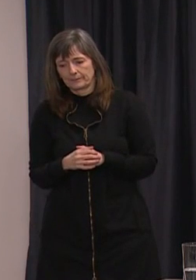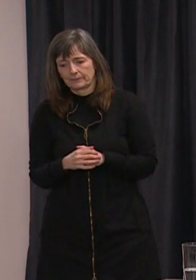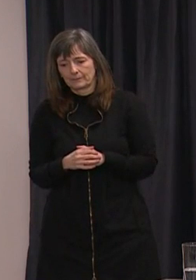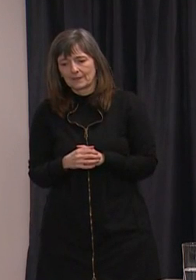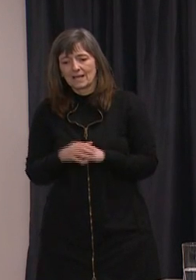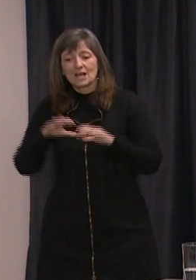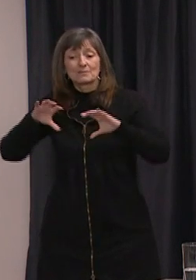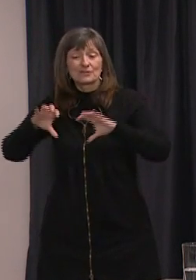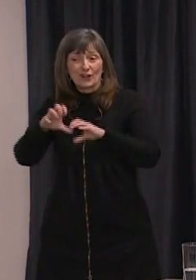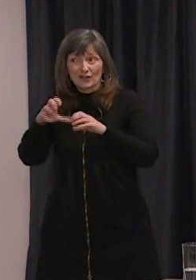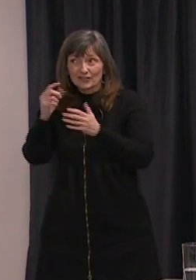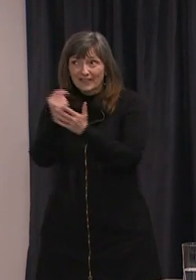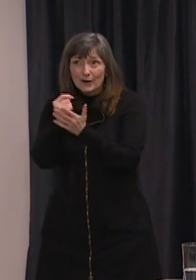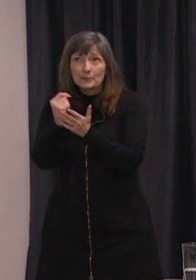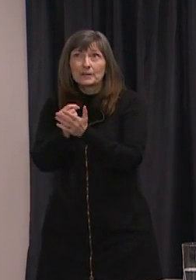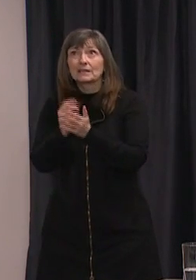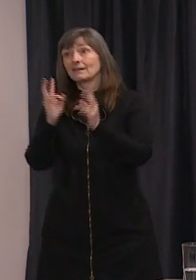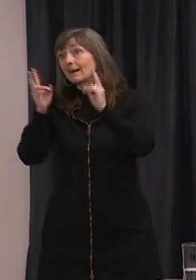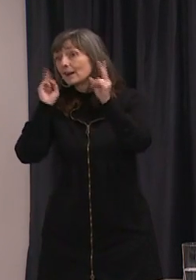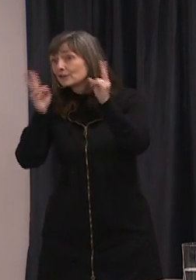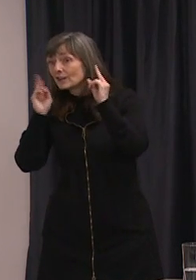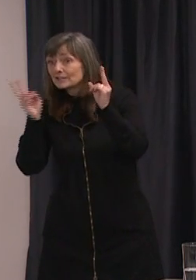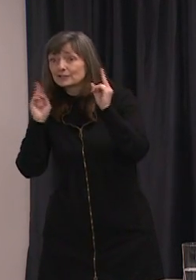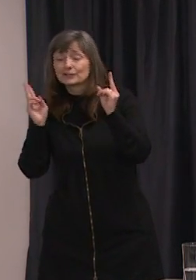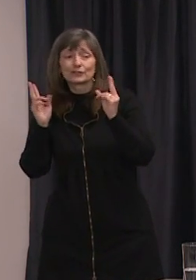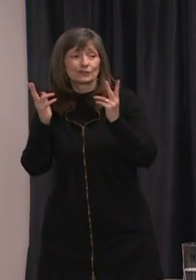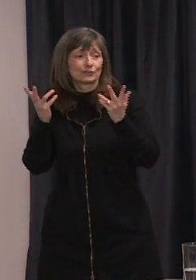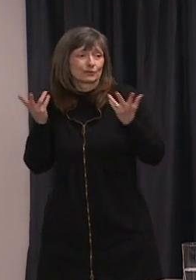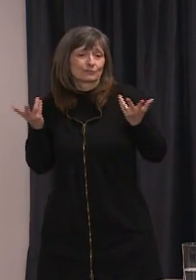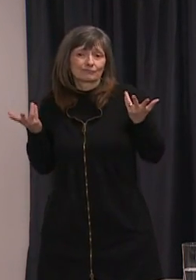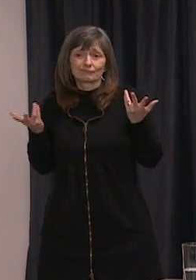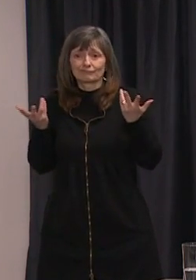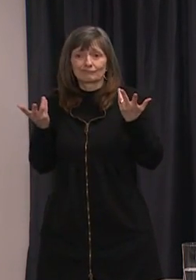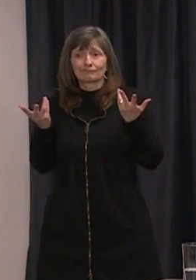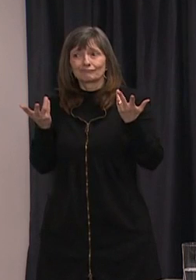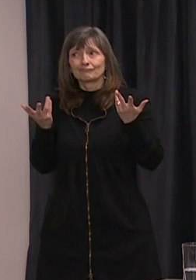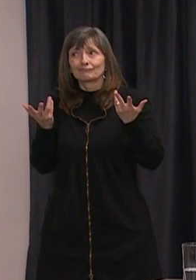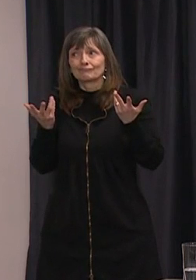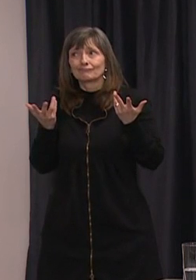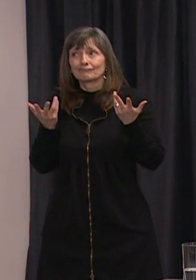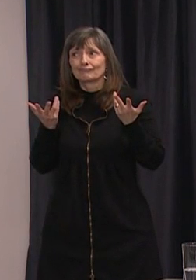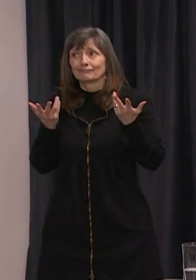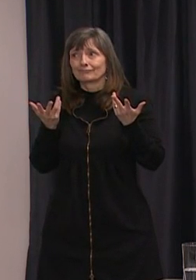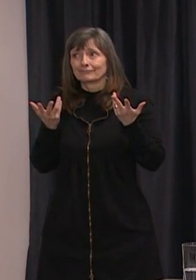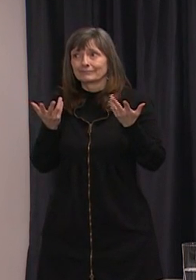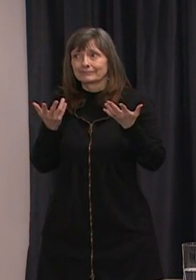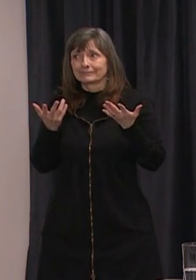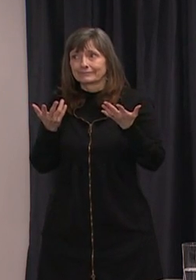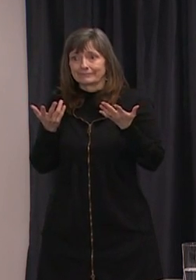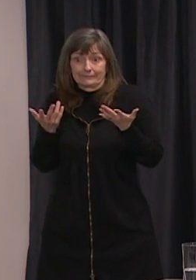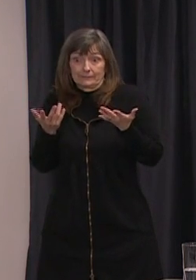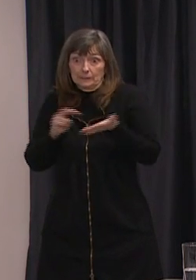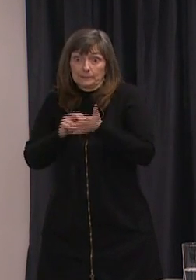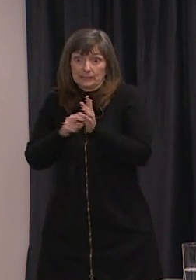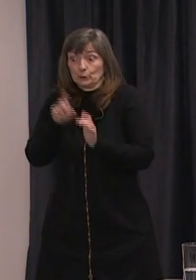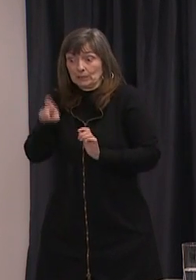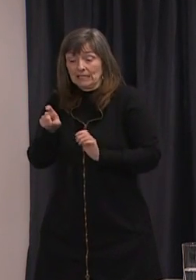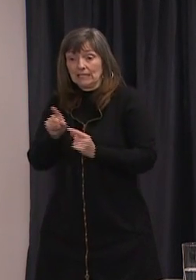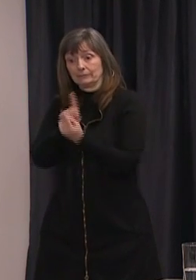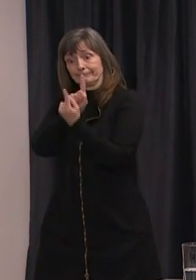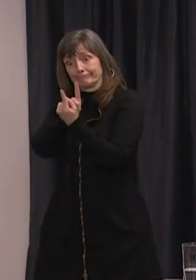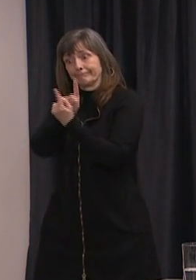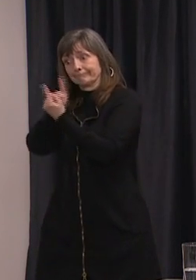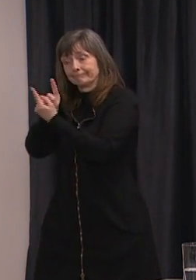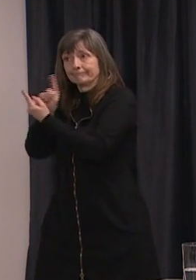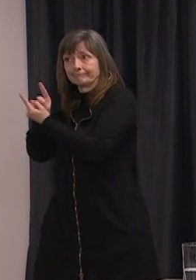massage therapists or hairdressers or any of those sorts of professions that rely on personal